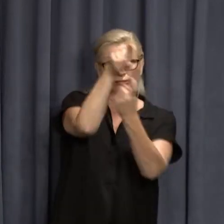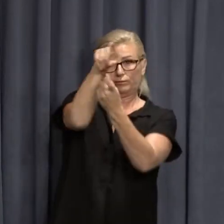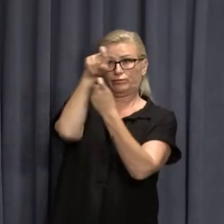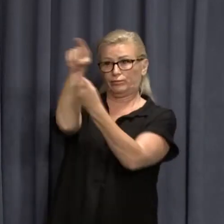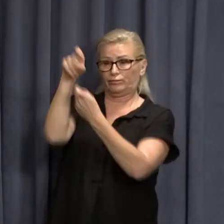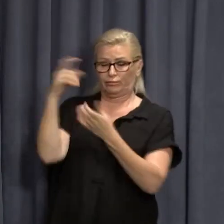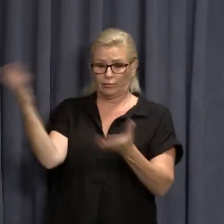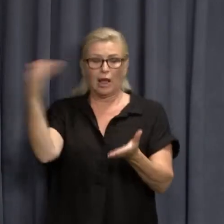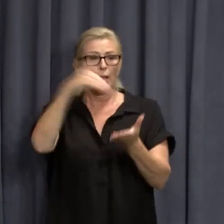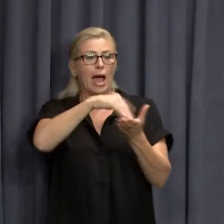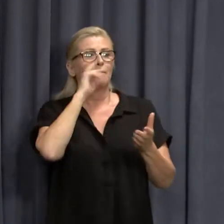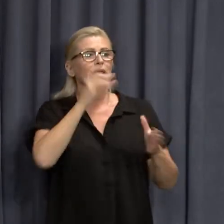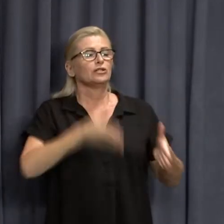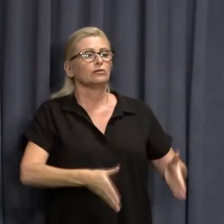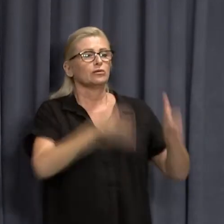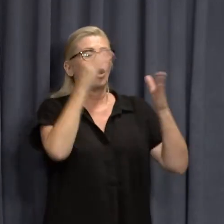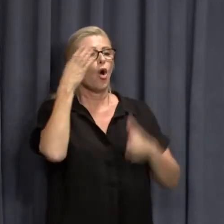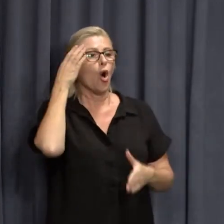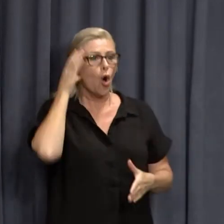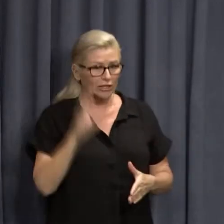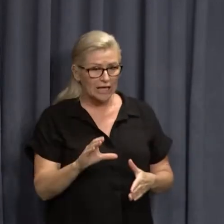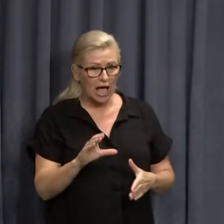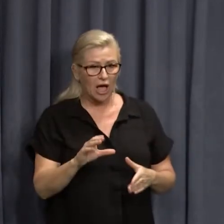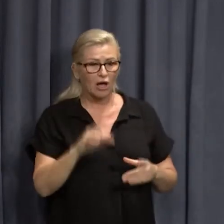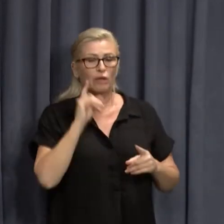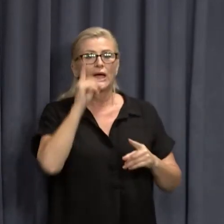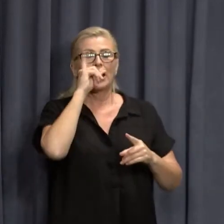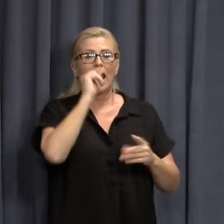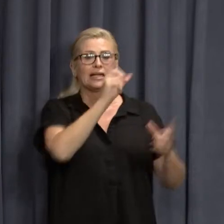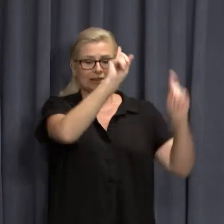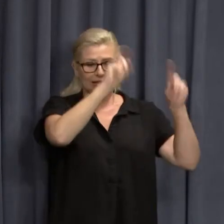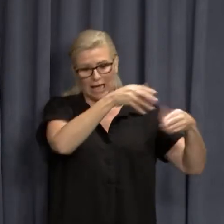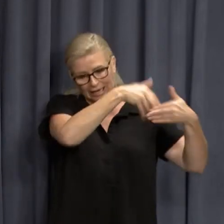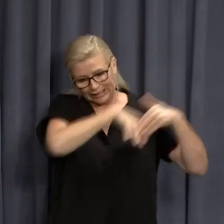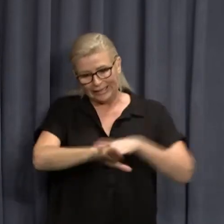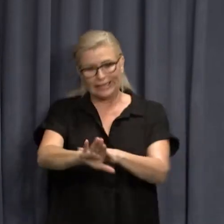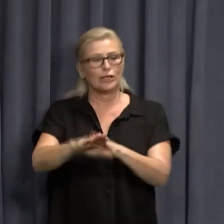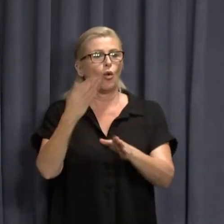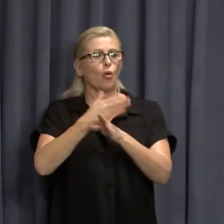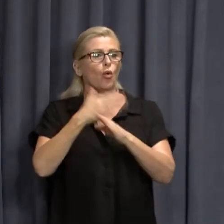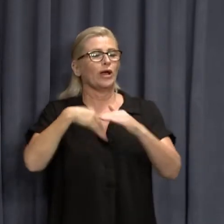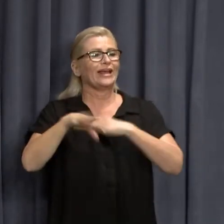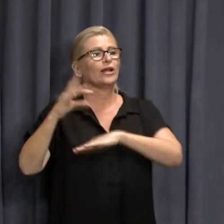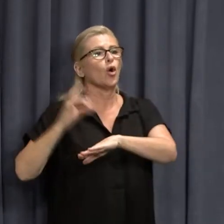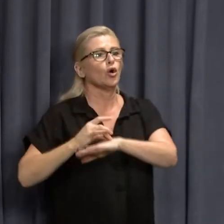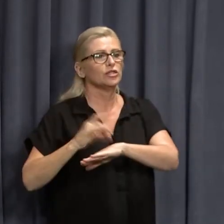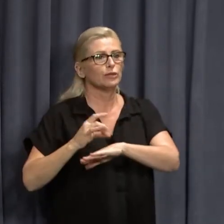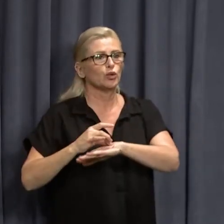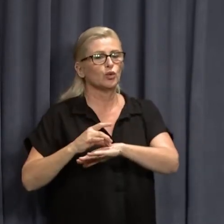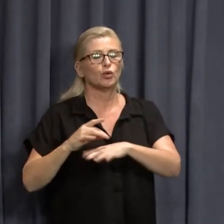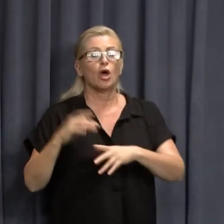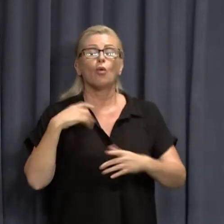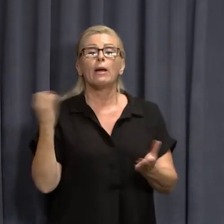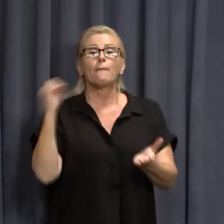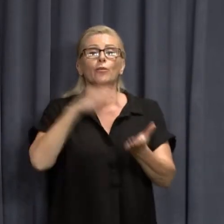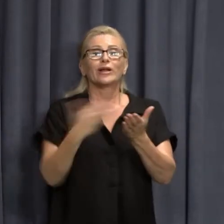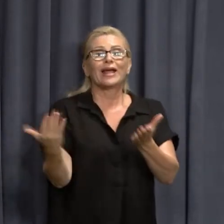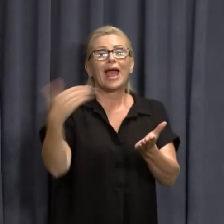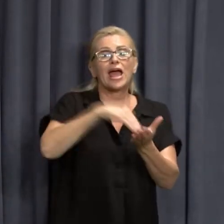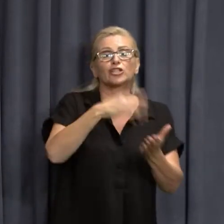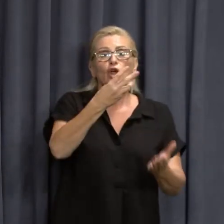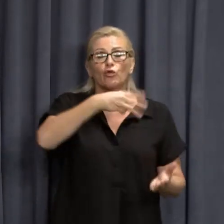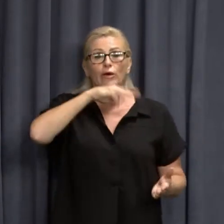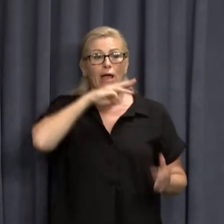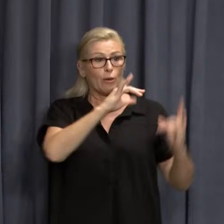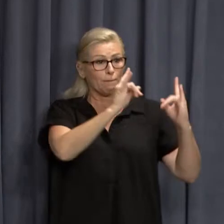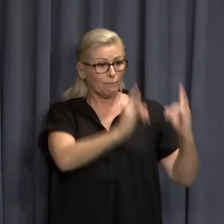them into our hotel quarantine system above cap and get them into our system as quickly as we can. We put in place now an additional 300 beds and we've